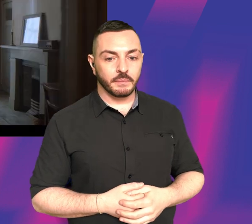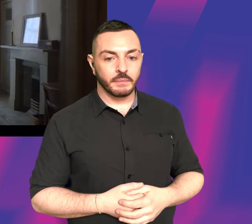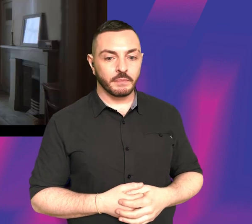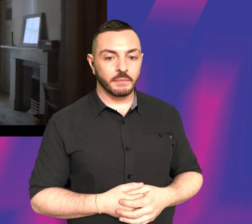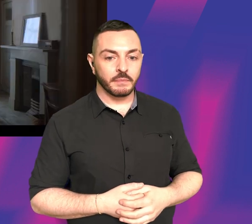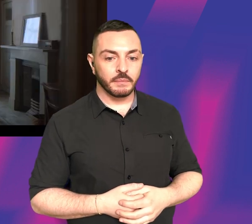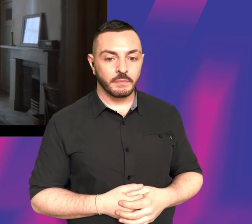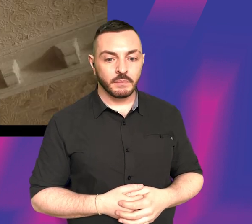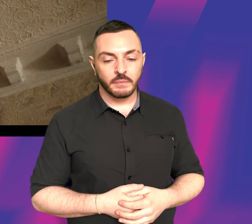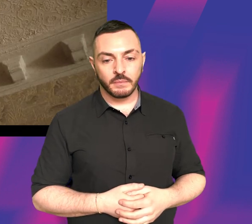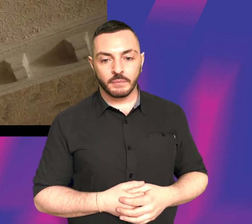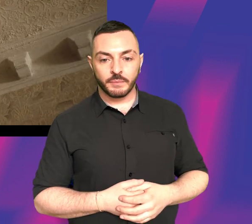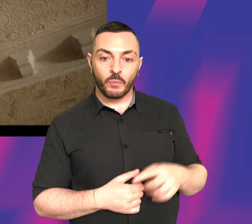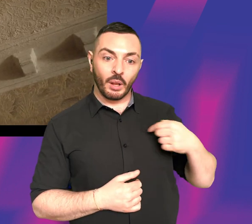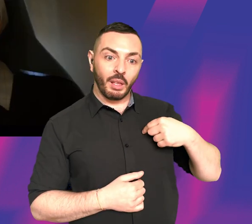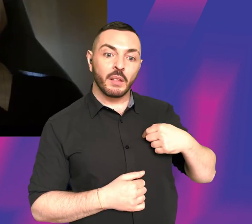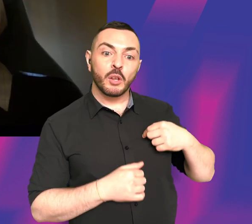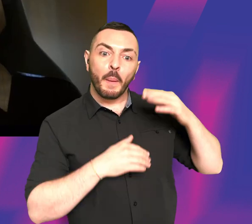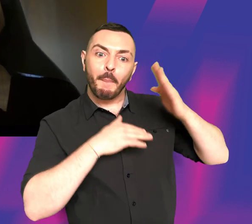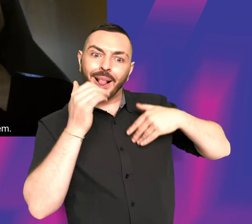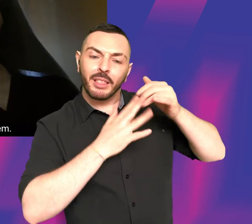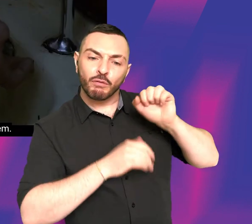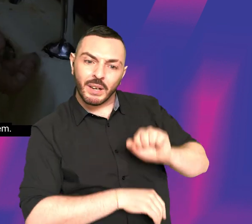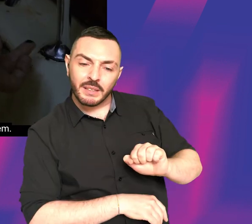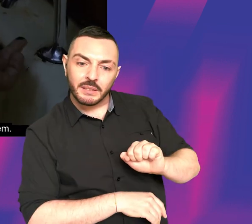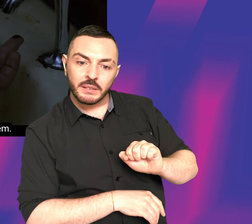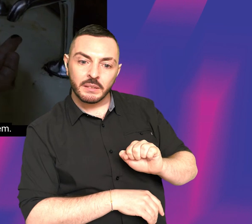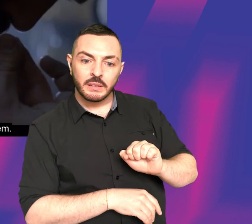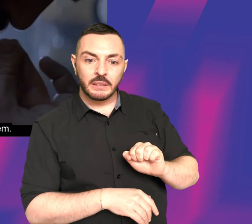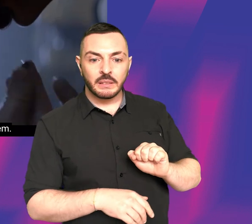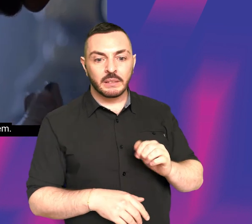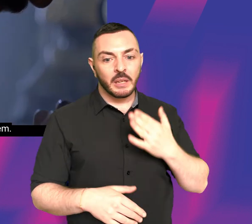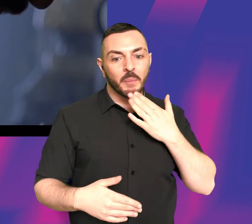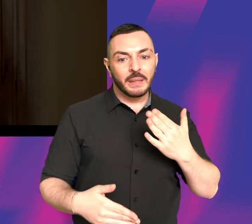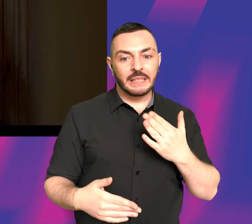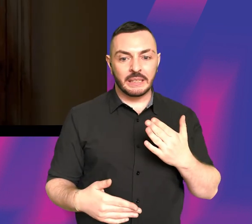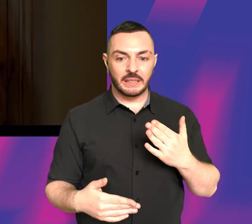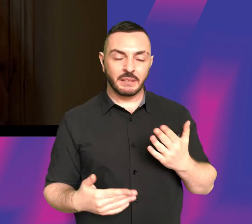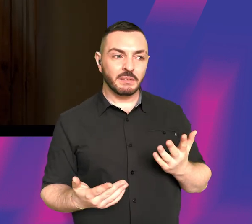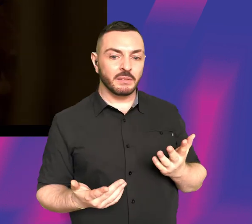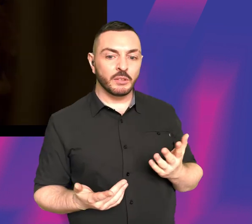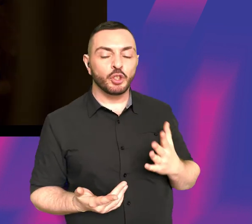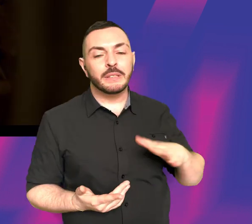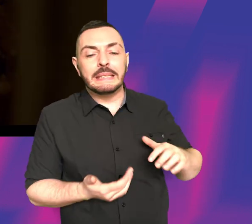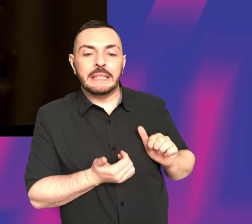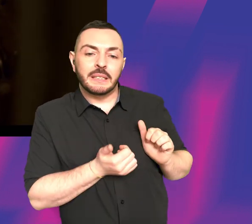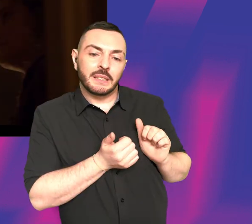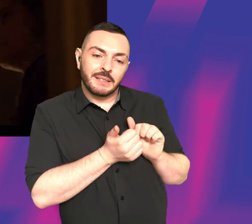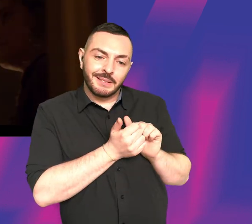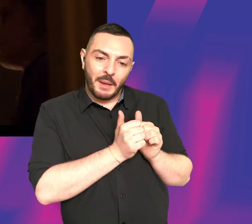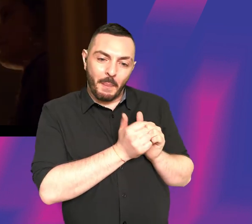Why me? You're a builder, right? That's what you said. You try to make things bearable for them. She needs companionship.